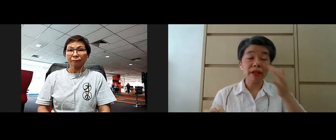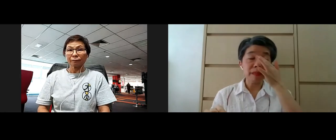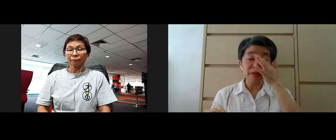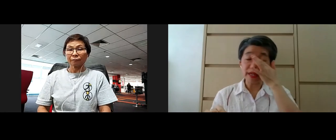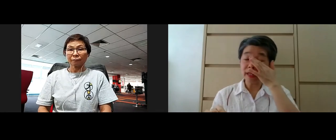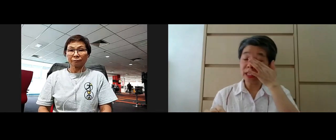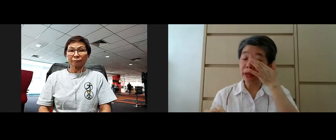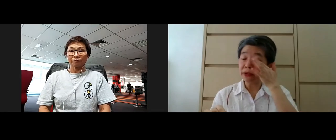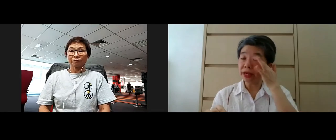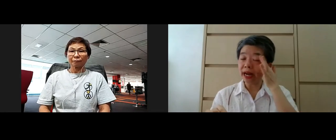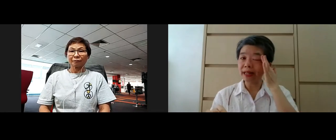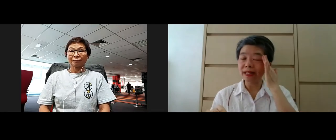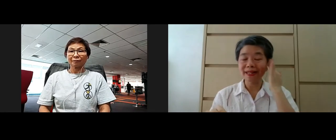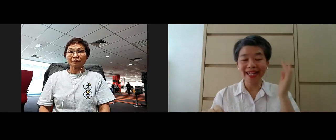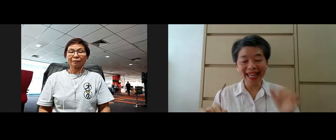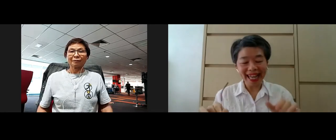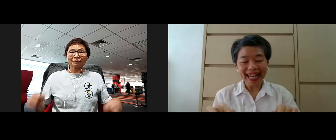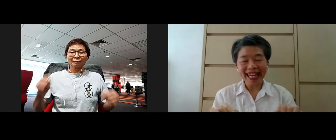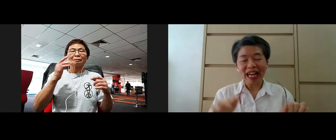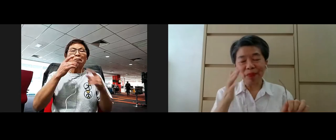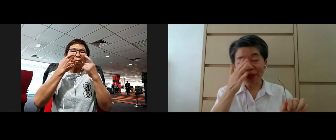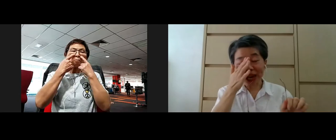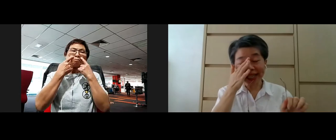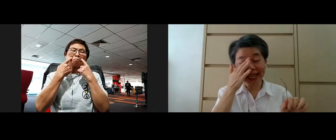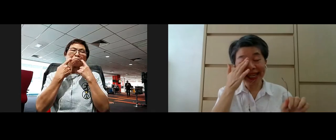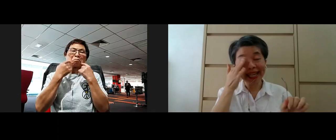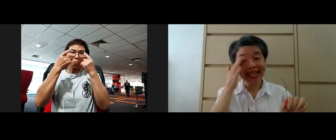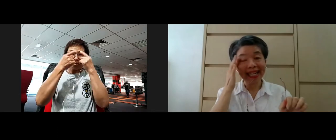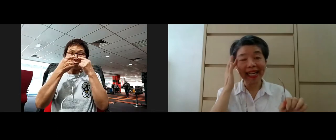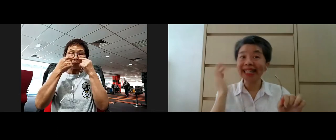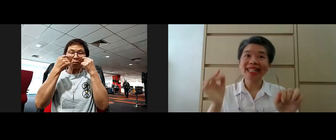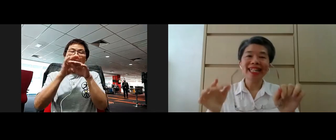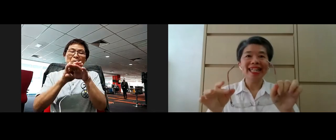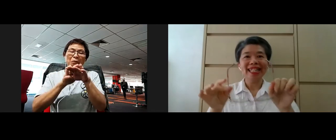having some tears in my own eyes. I'm gently